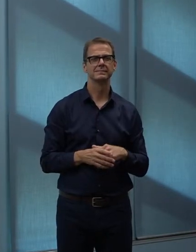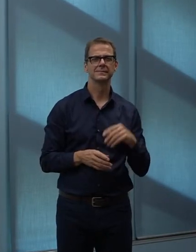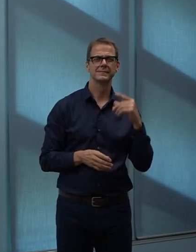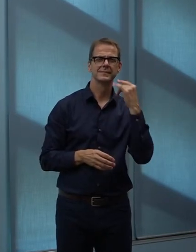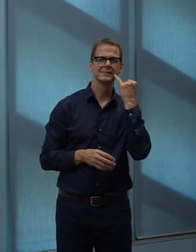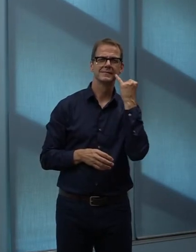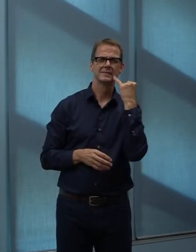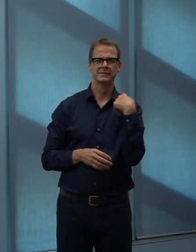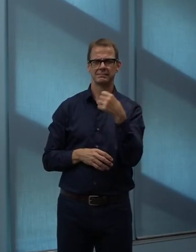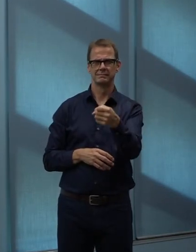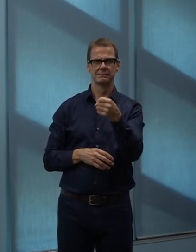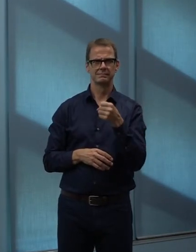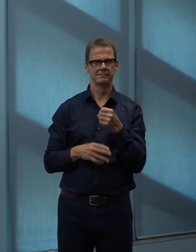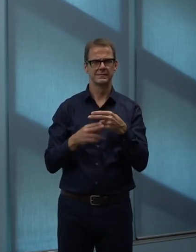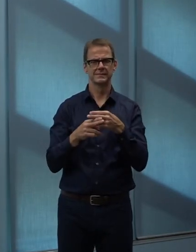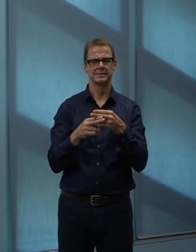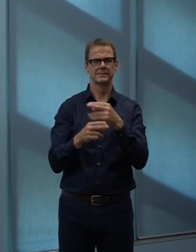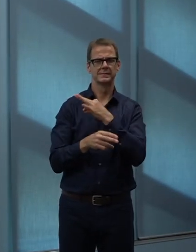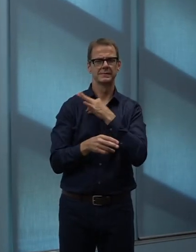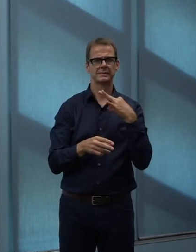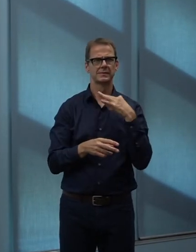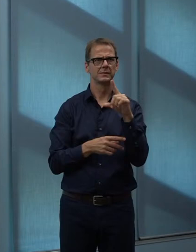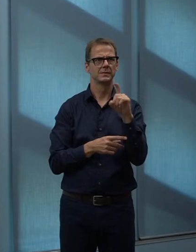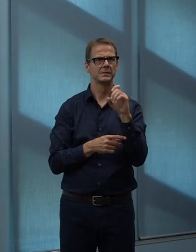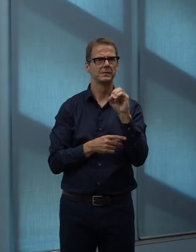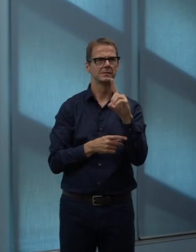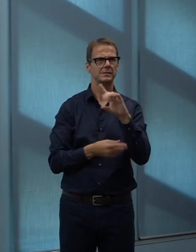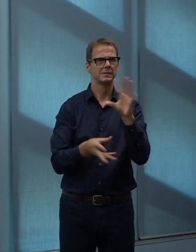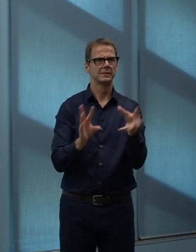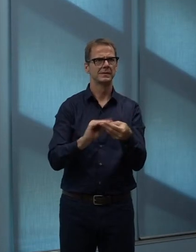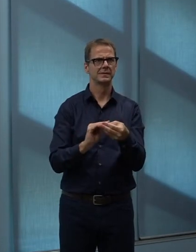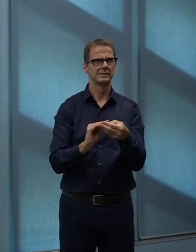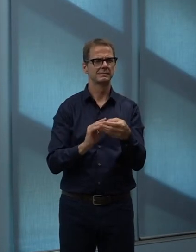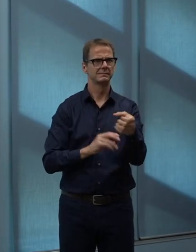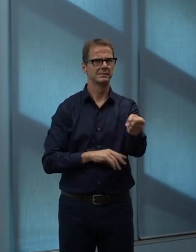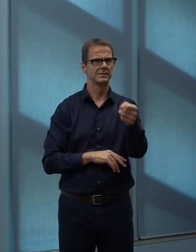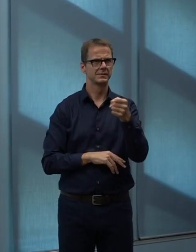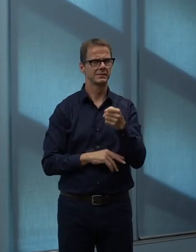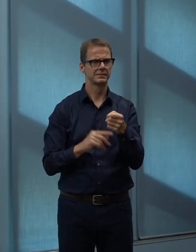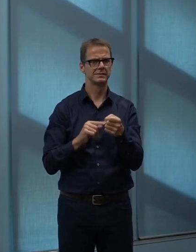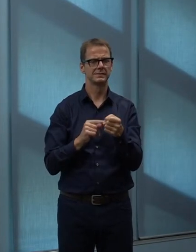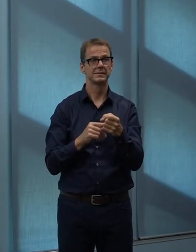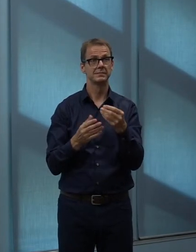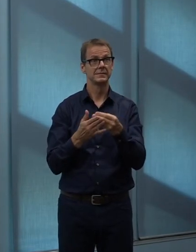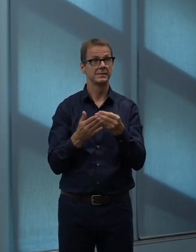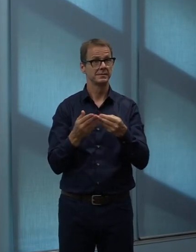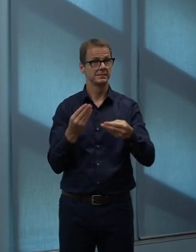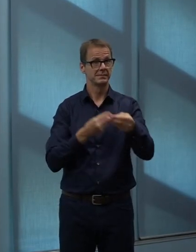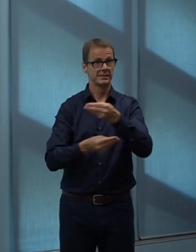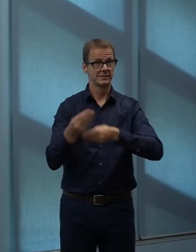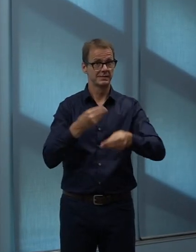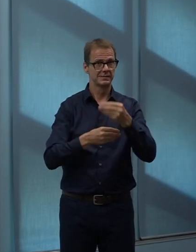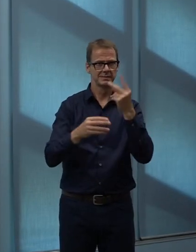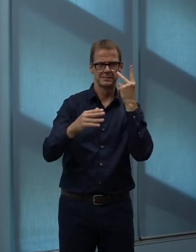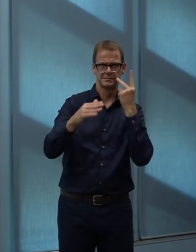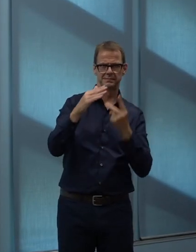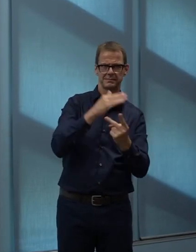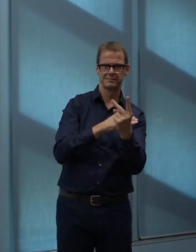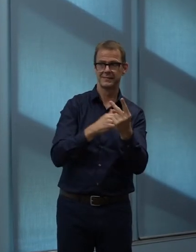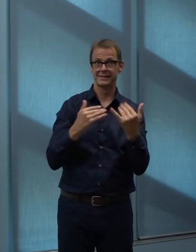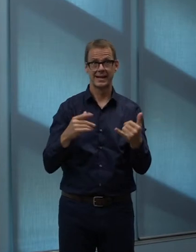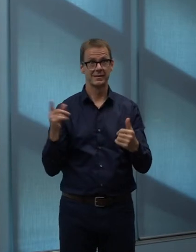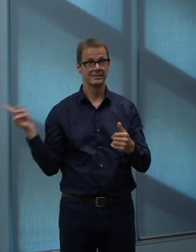Would this not impact the estimated savings? Gord. Thanks for that question, Dustin. So